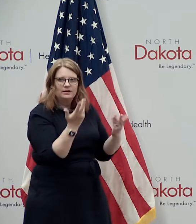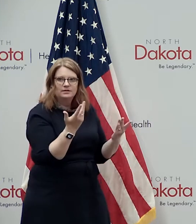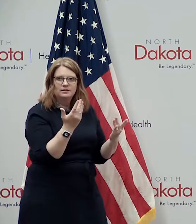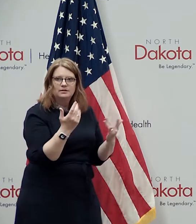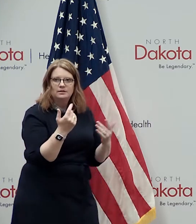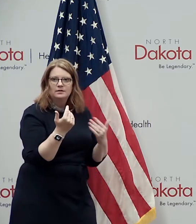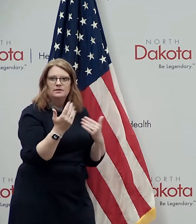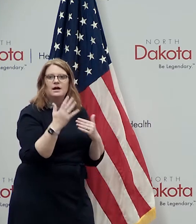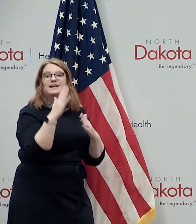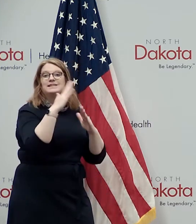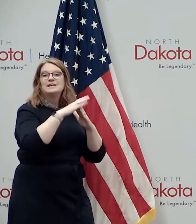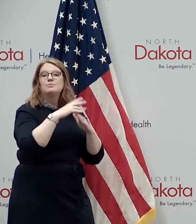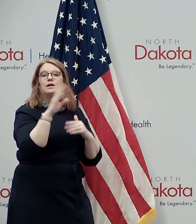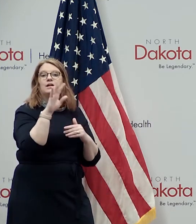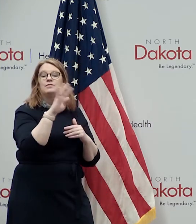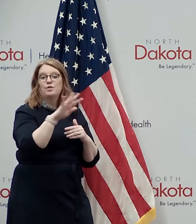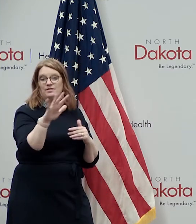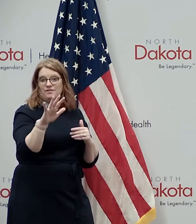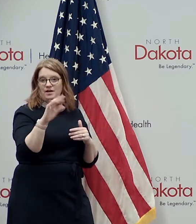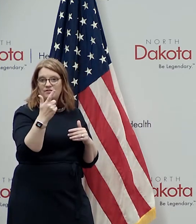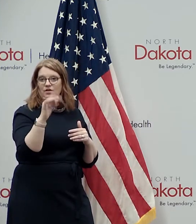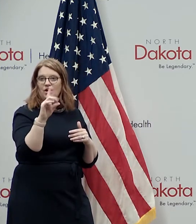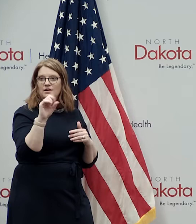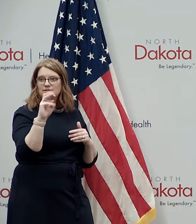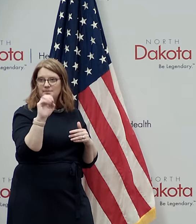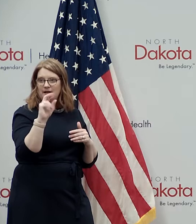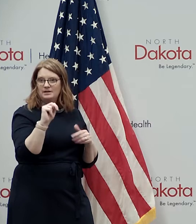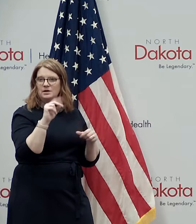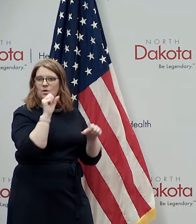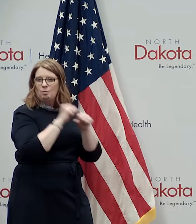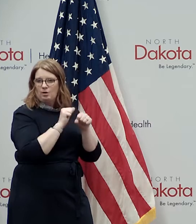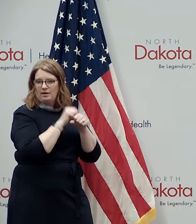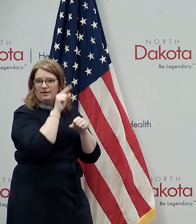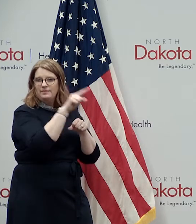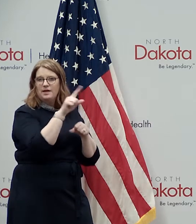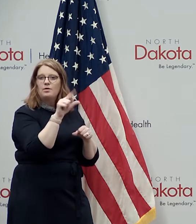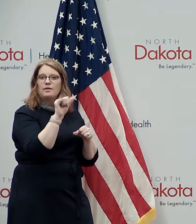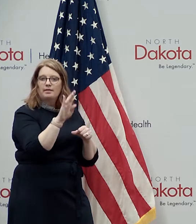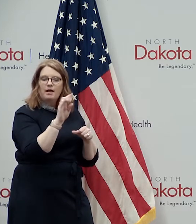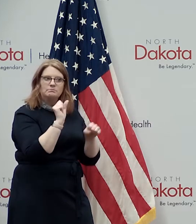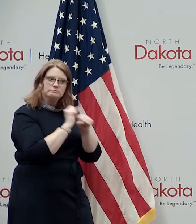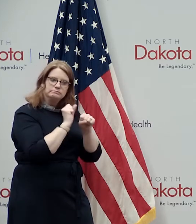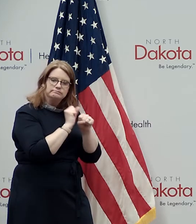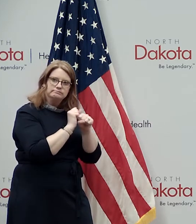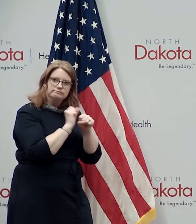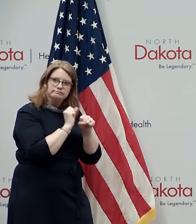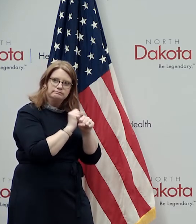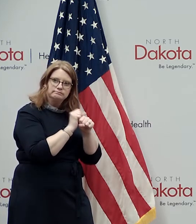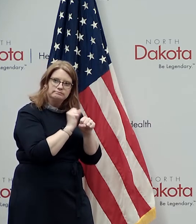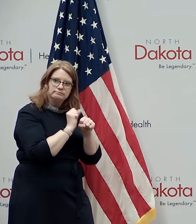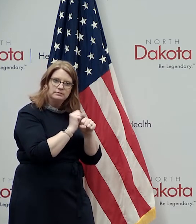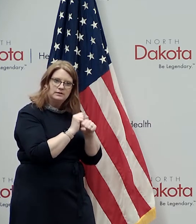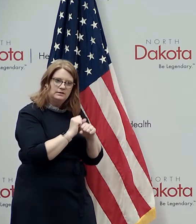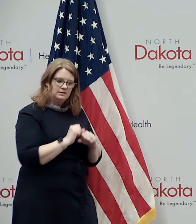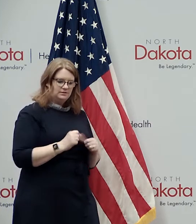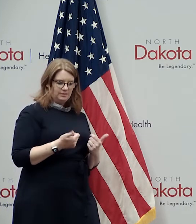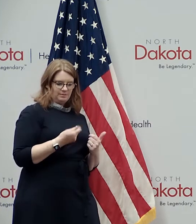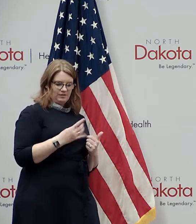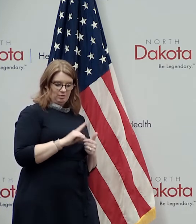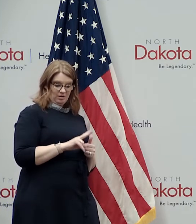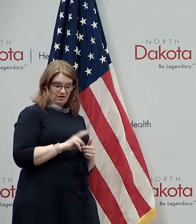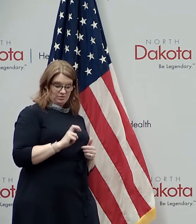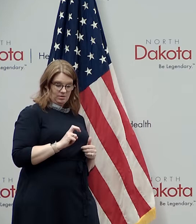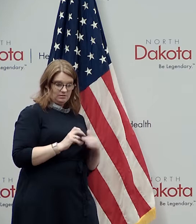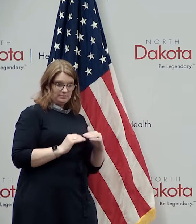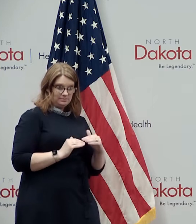had 45 guardsmen that were working at the lab to help us surge from a couple hundred tests a day to